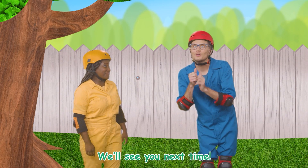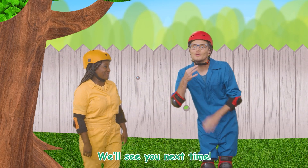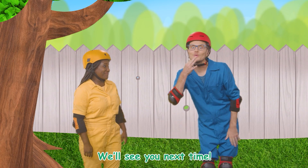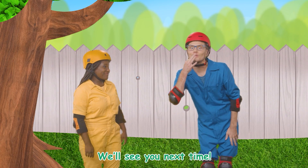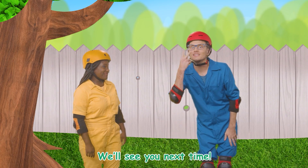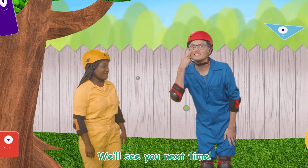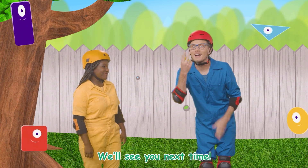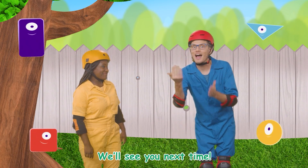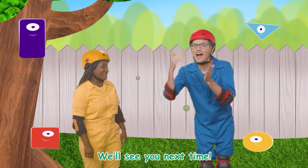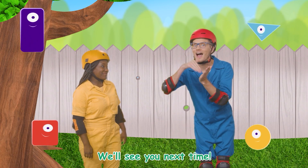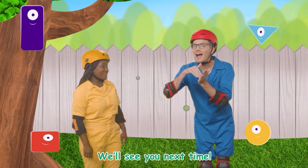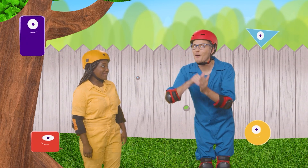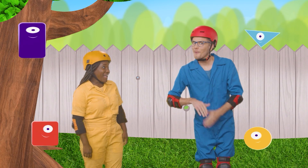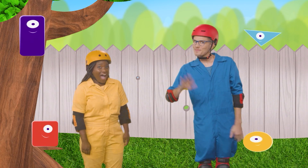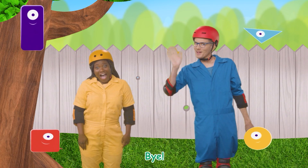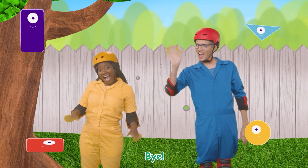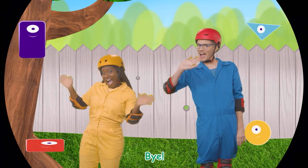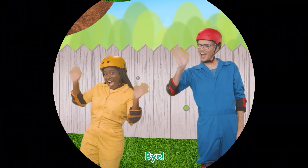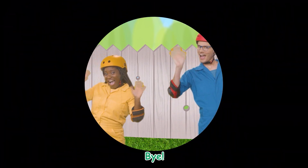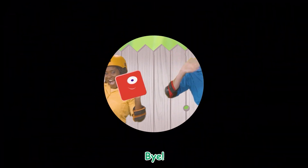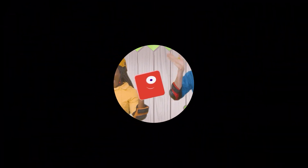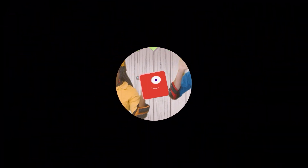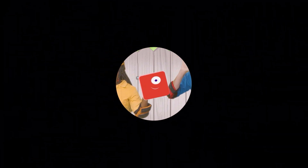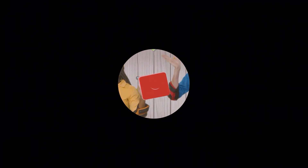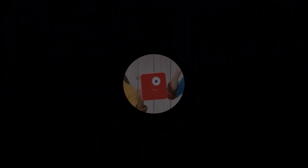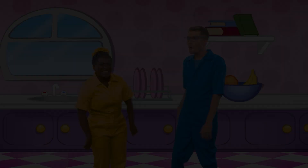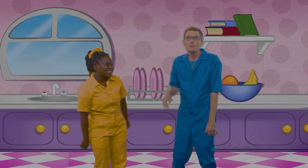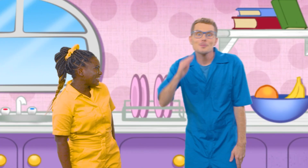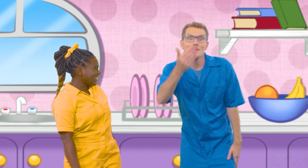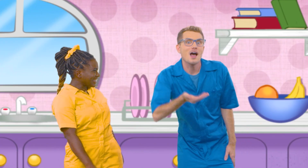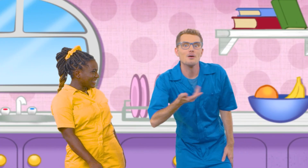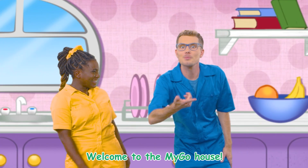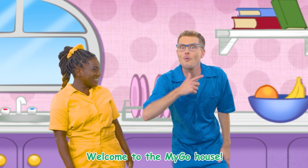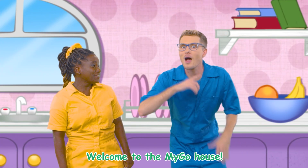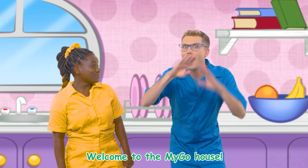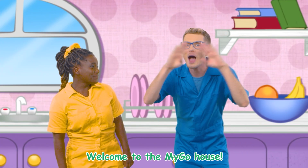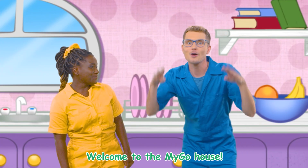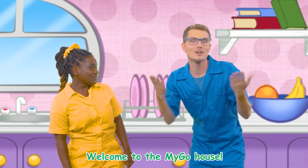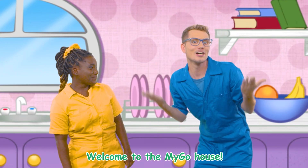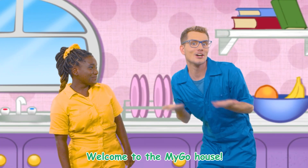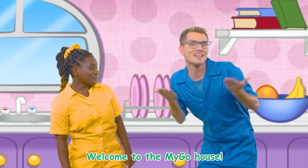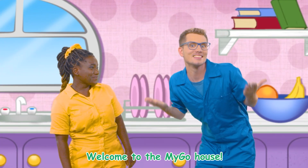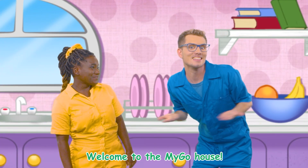see you next time Bye-bye-bye Welcome to the MyGo house